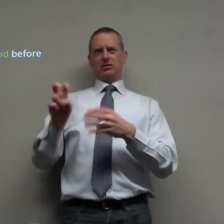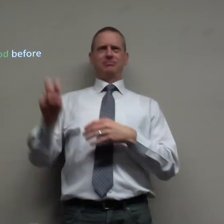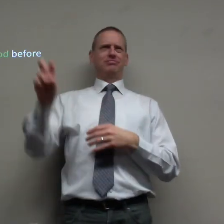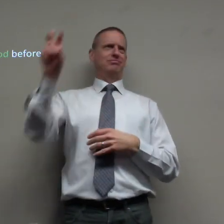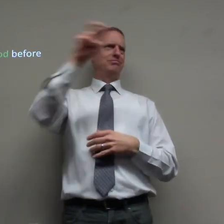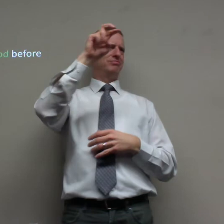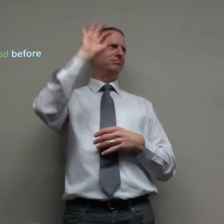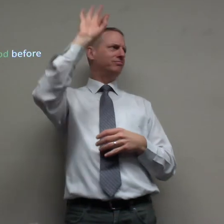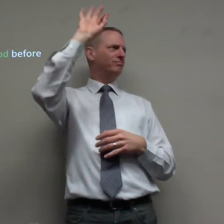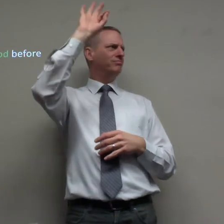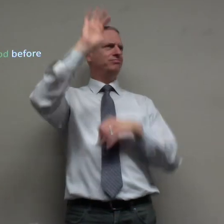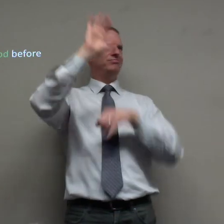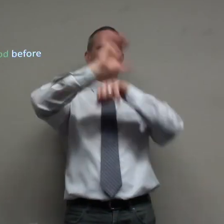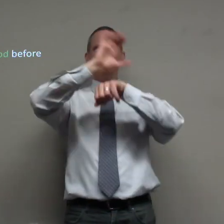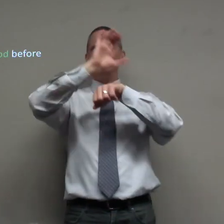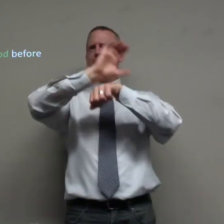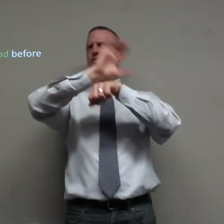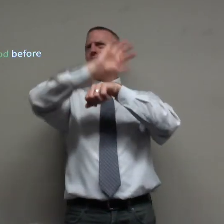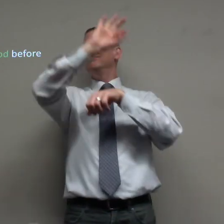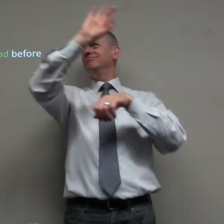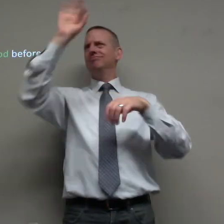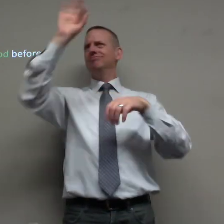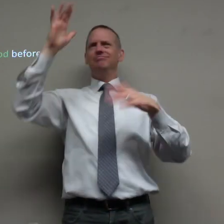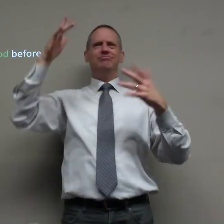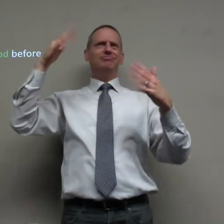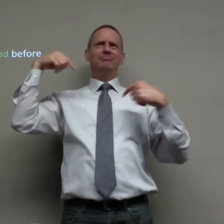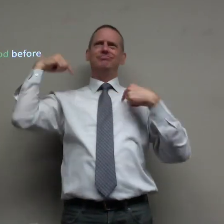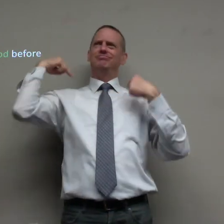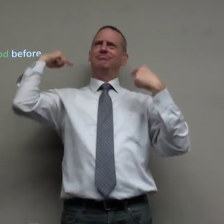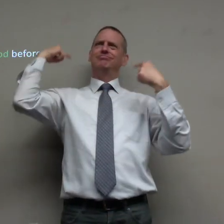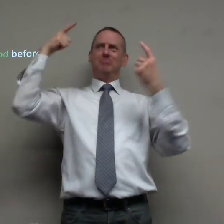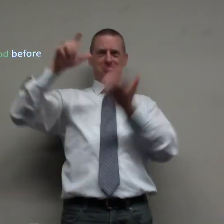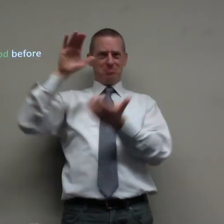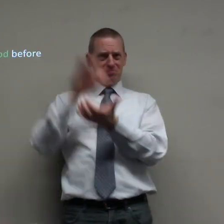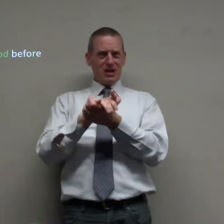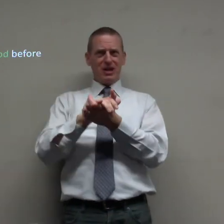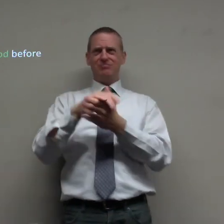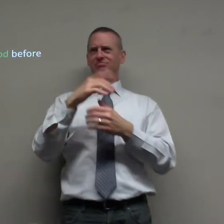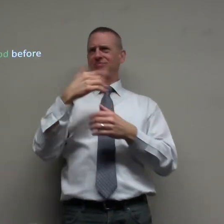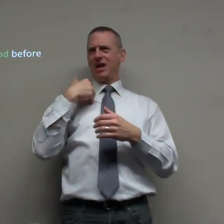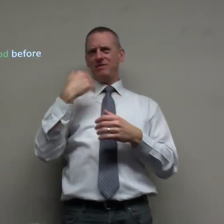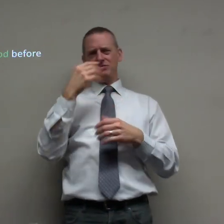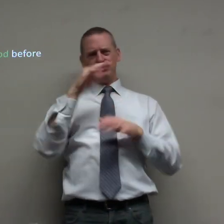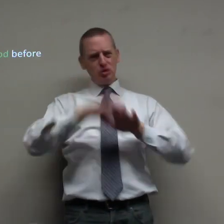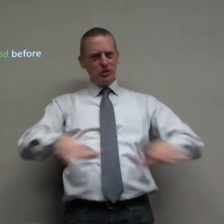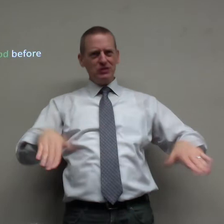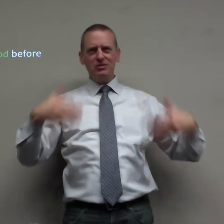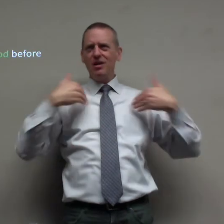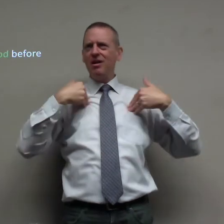because the man himself travels preaching to different churches he's been married and he has children